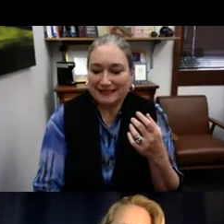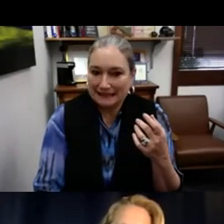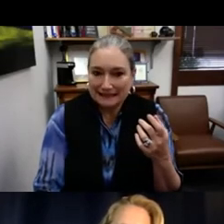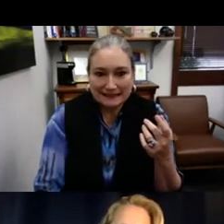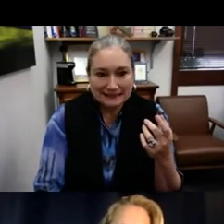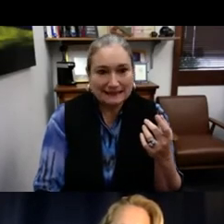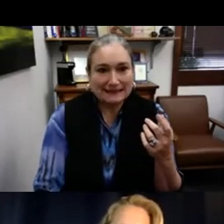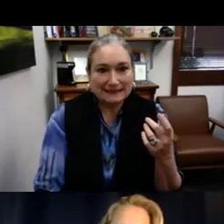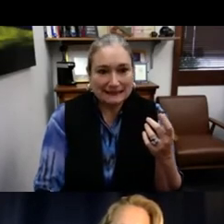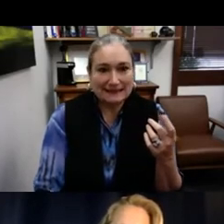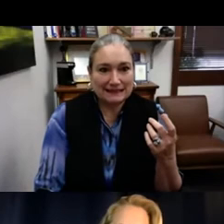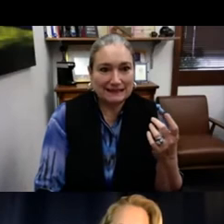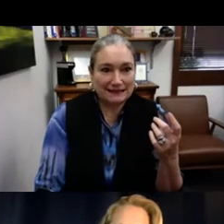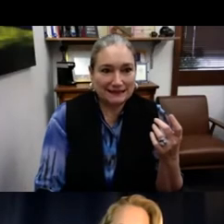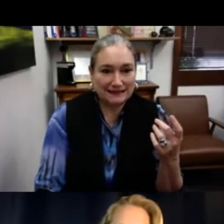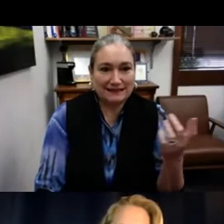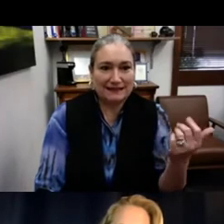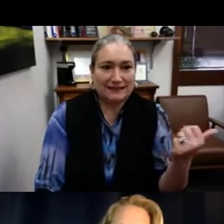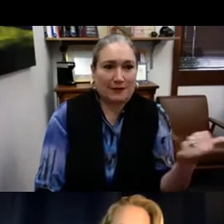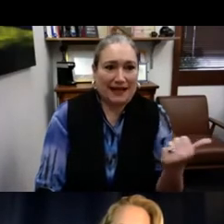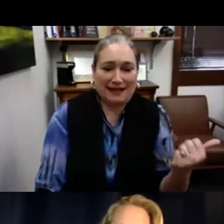I think we missed one going back.